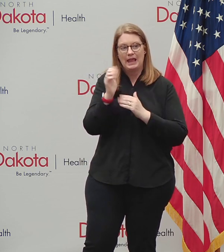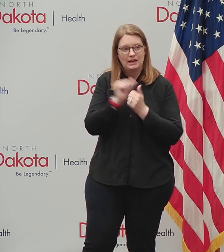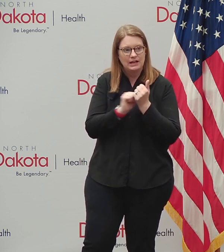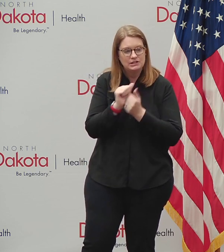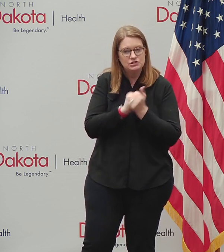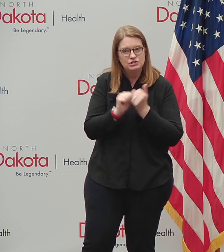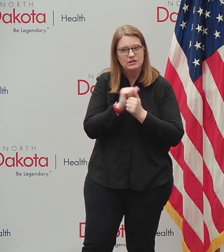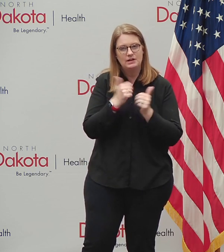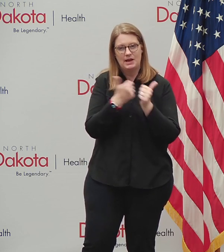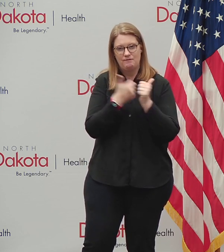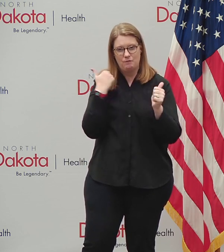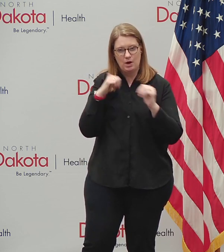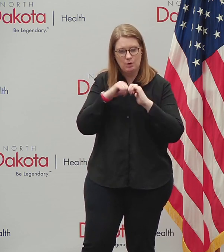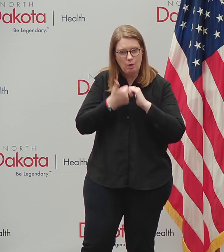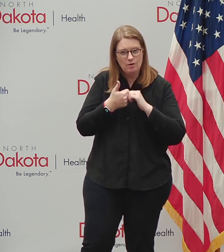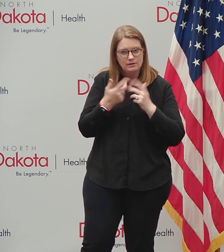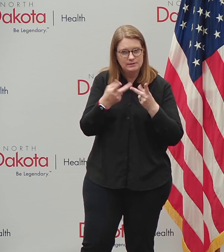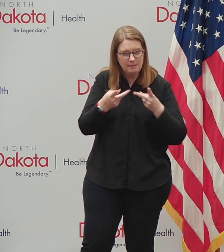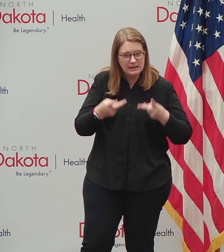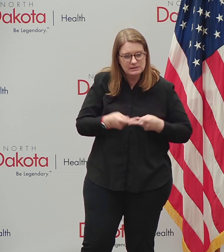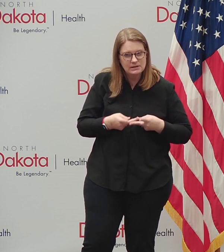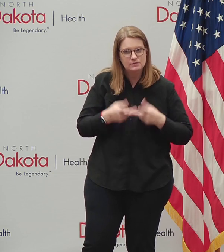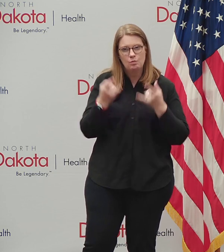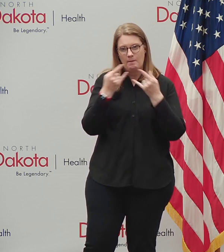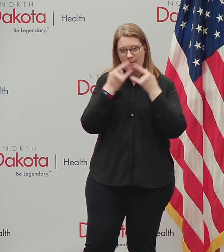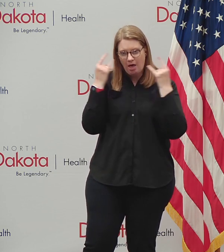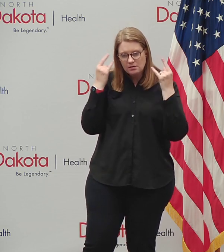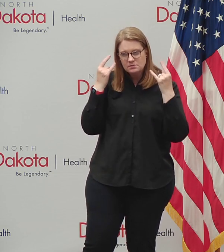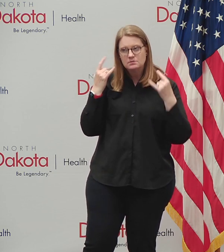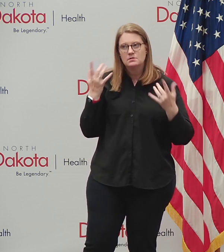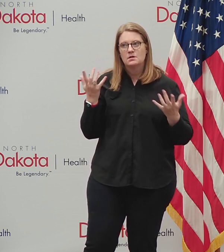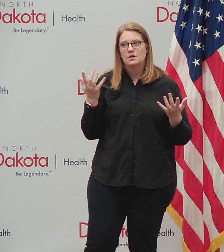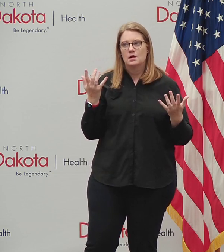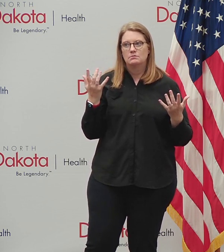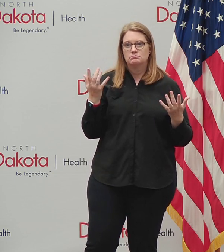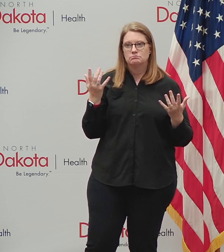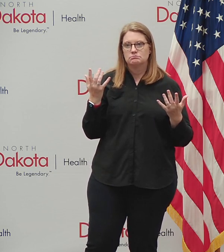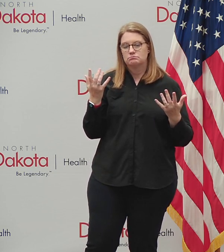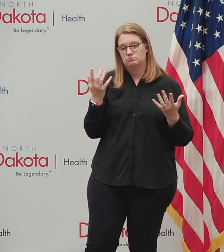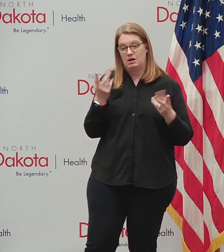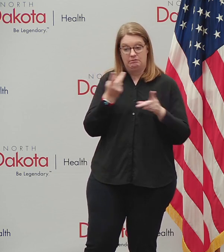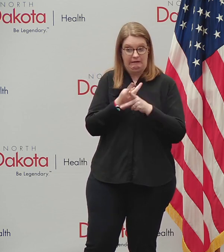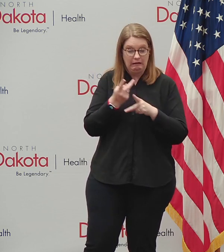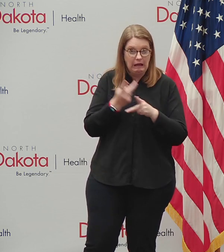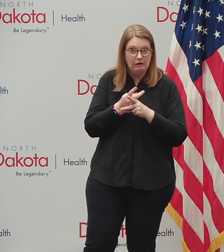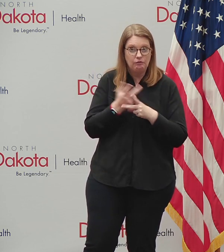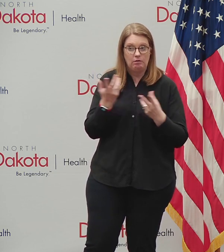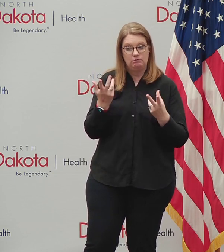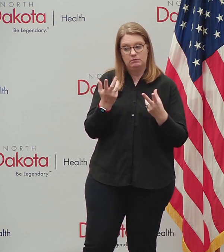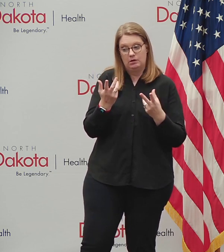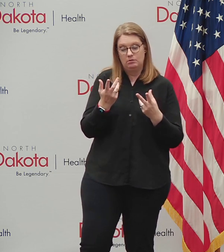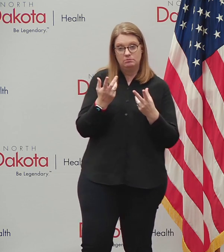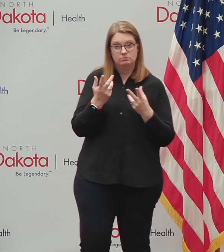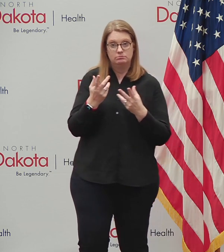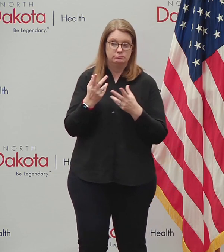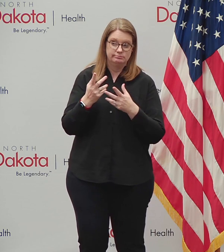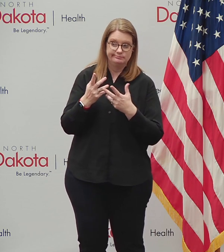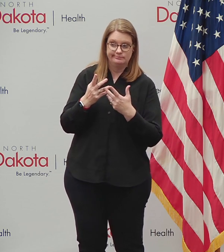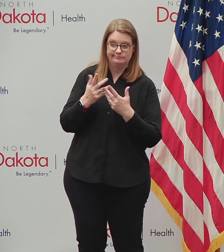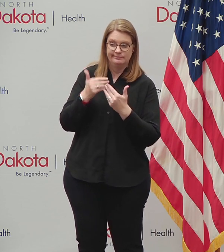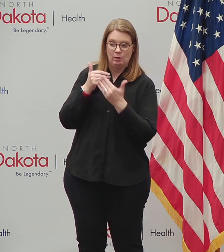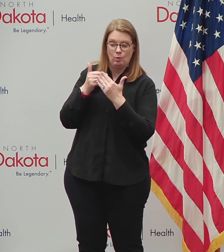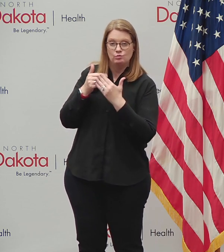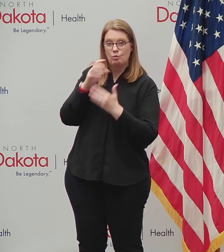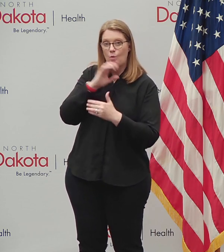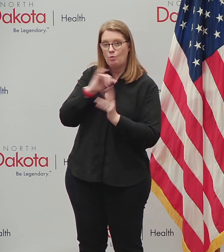spaces, uh, wear masks, uh, you know, take extra caution around, around vulnerable people. Uh, those